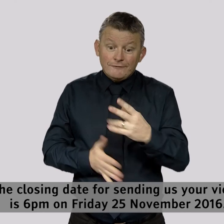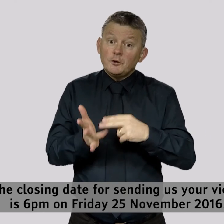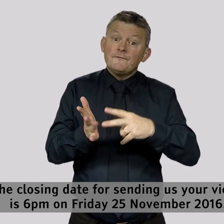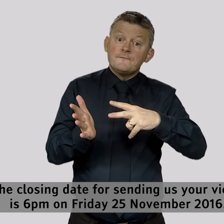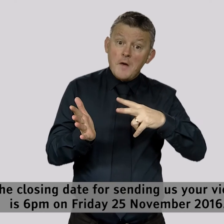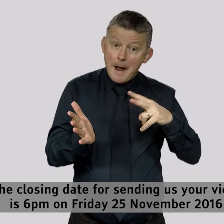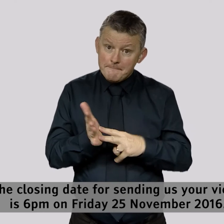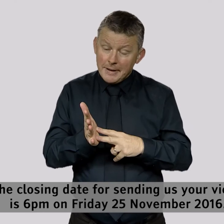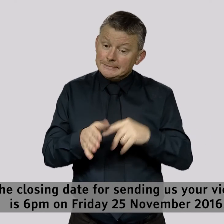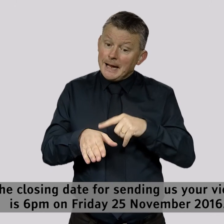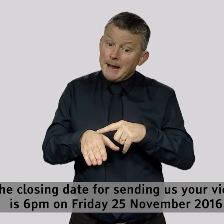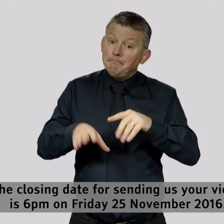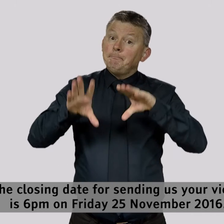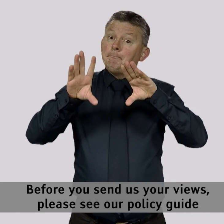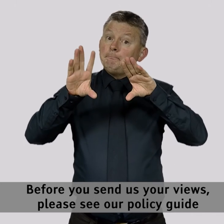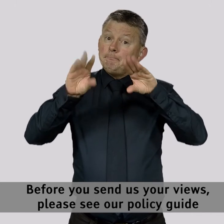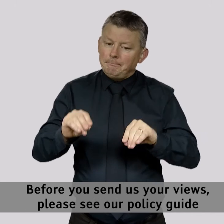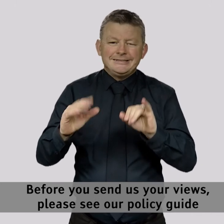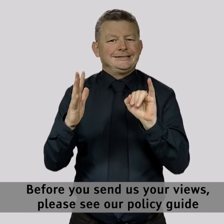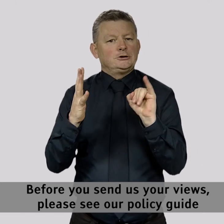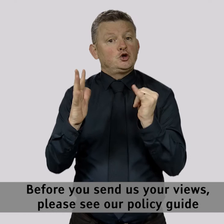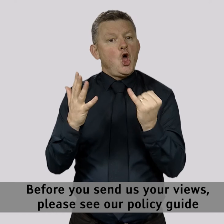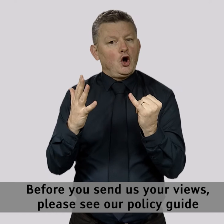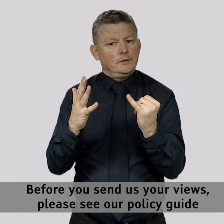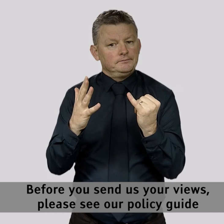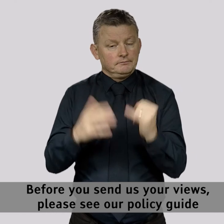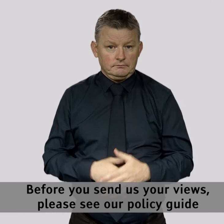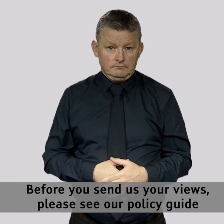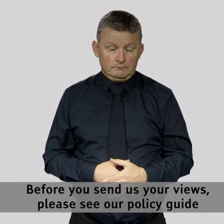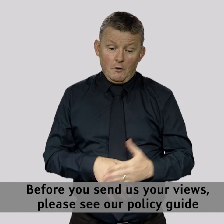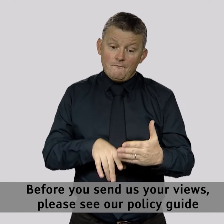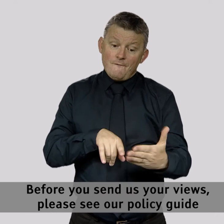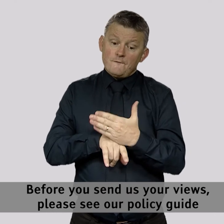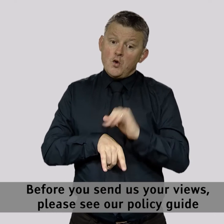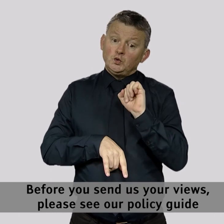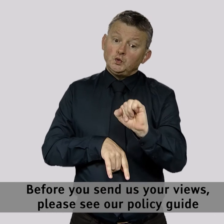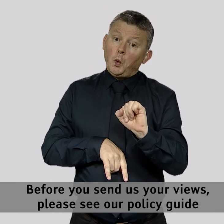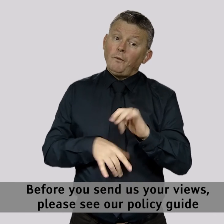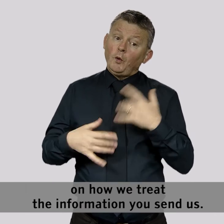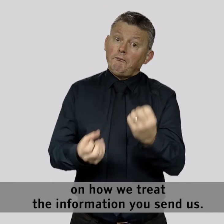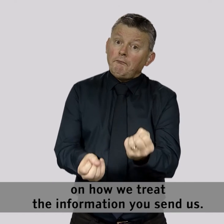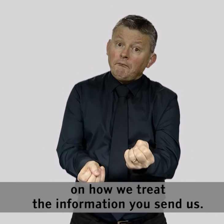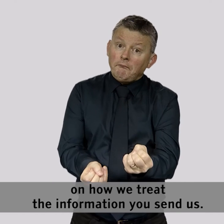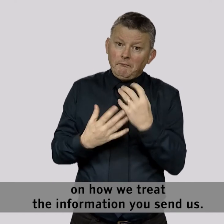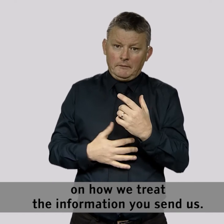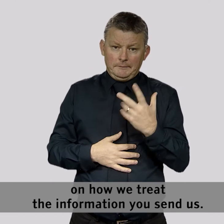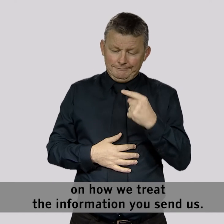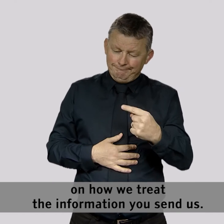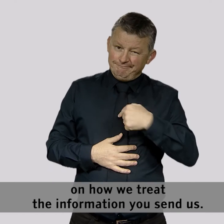2016. Before you send us your views, please see our policy guide on how we treat the information you